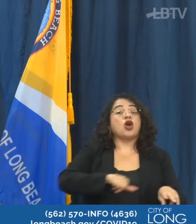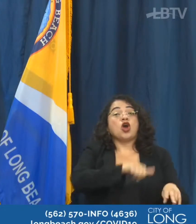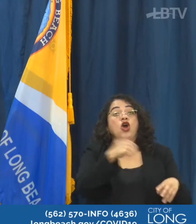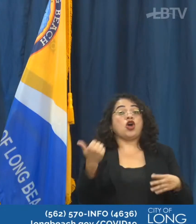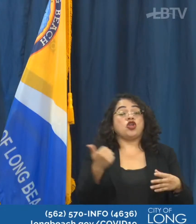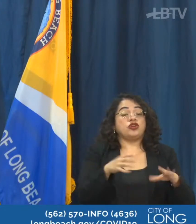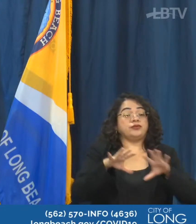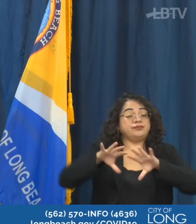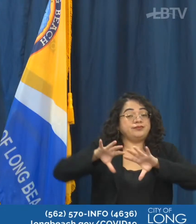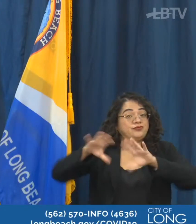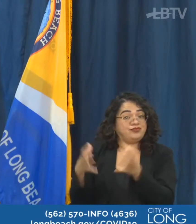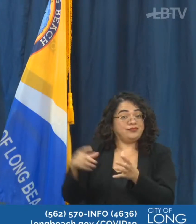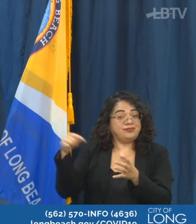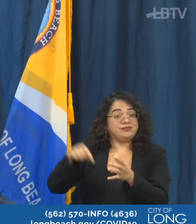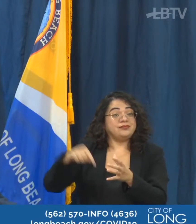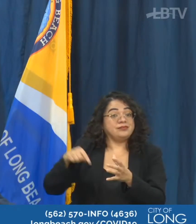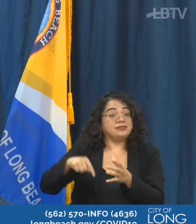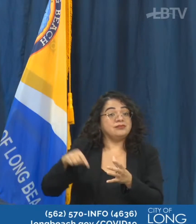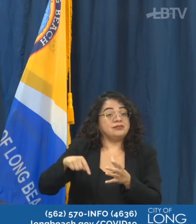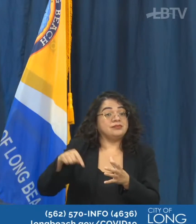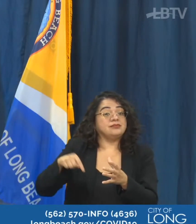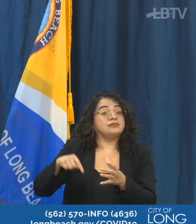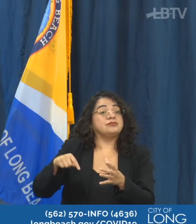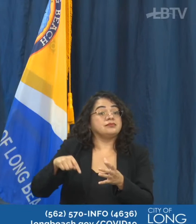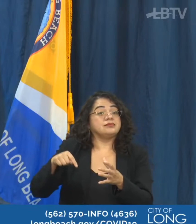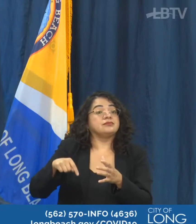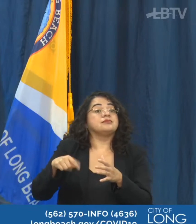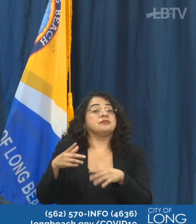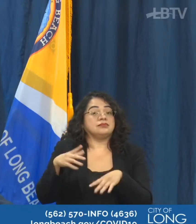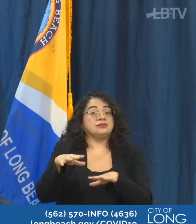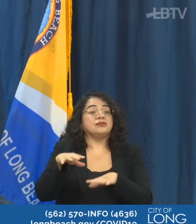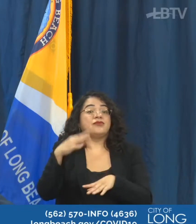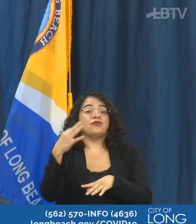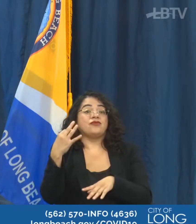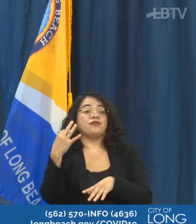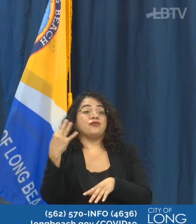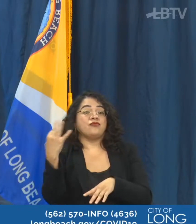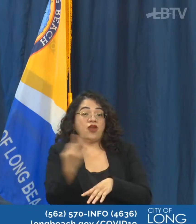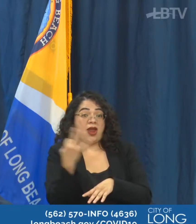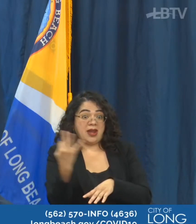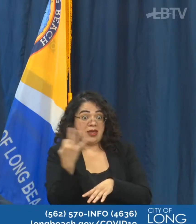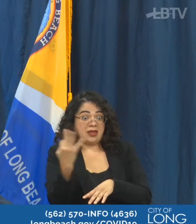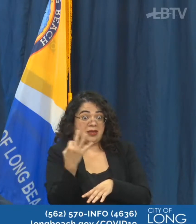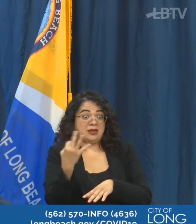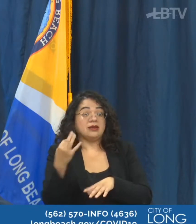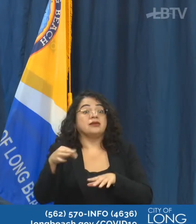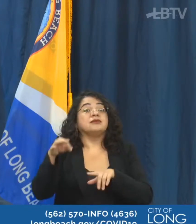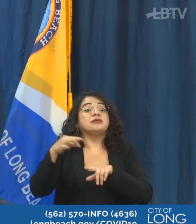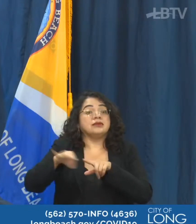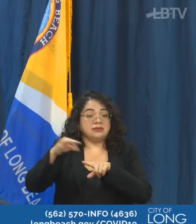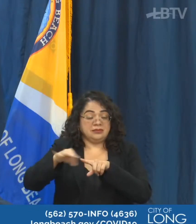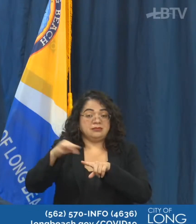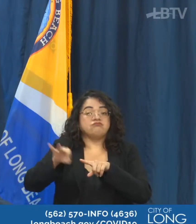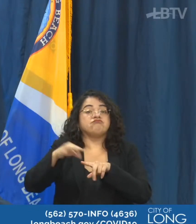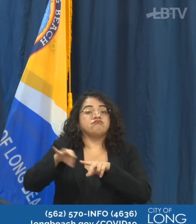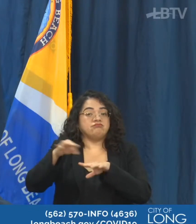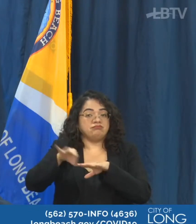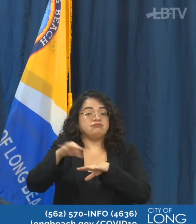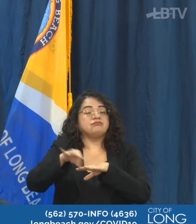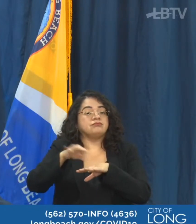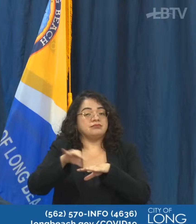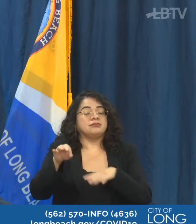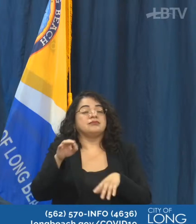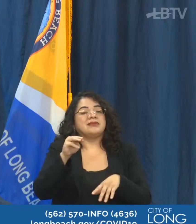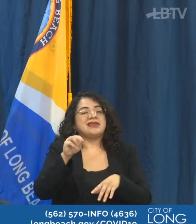to begin opening beginning on Friday are nail salons. Nail salons of the personal